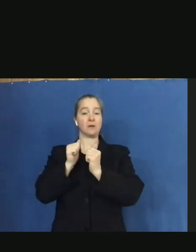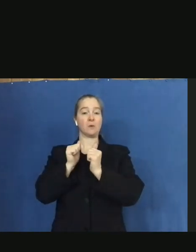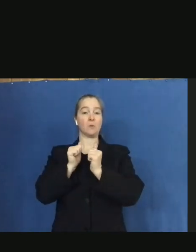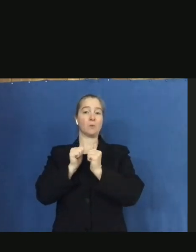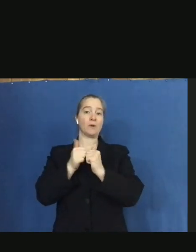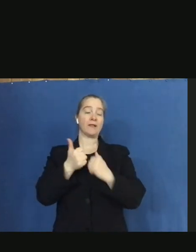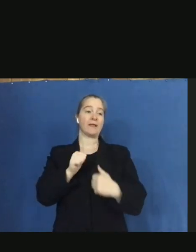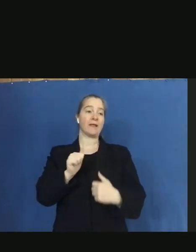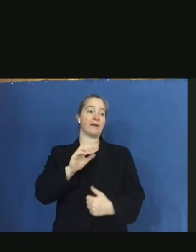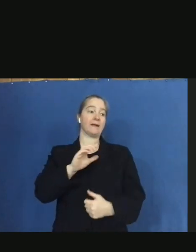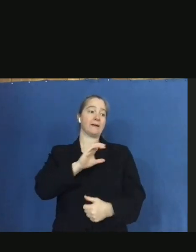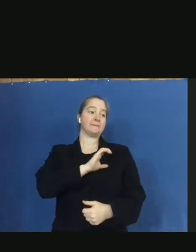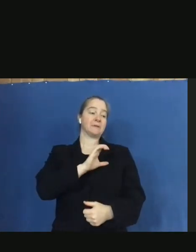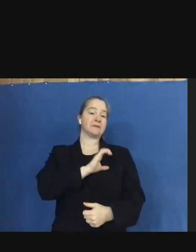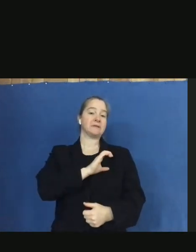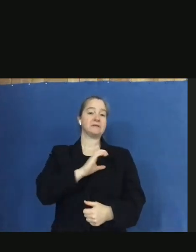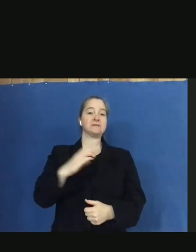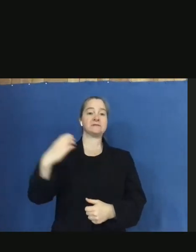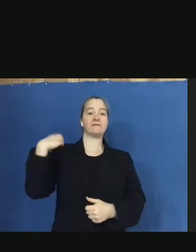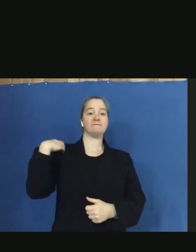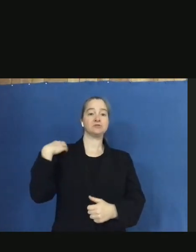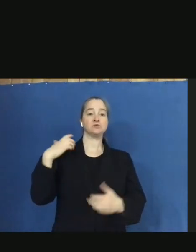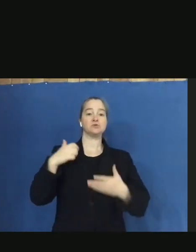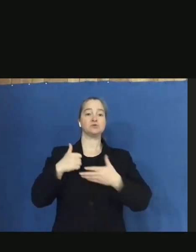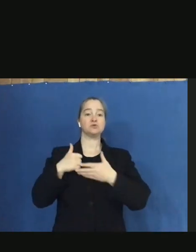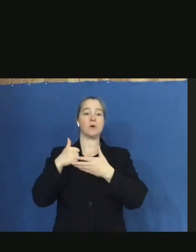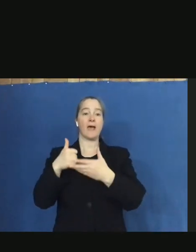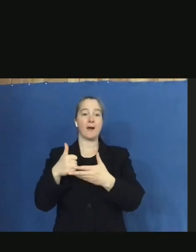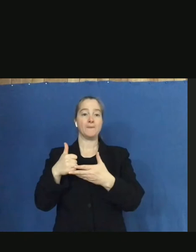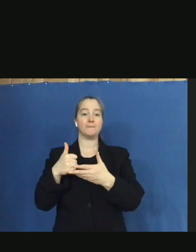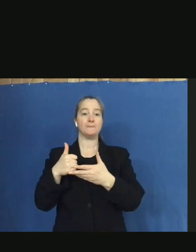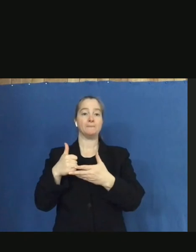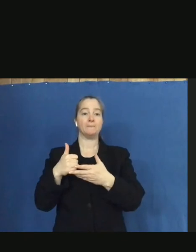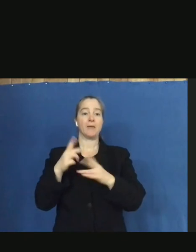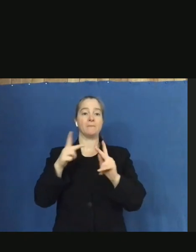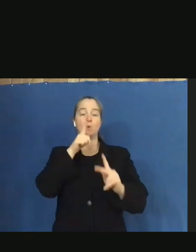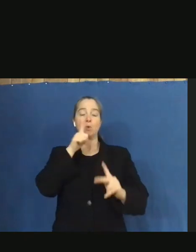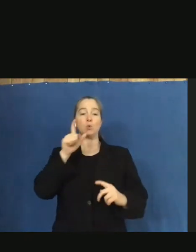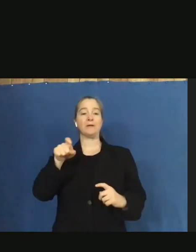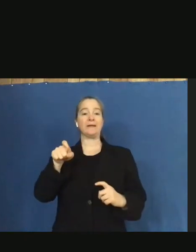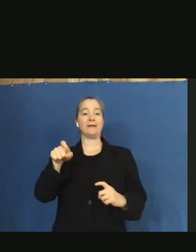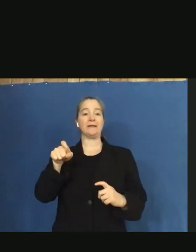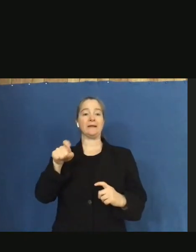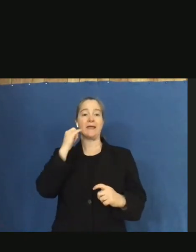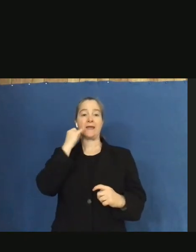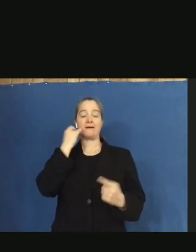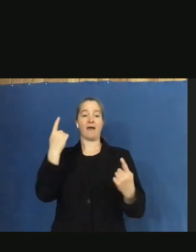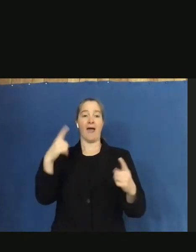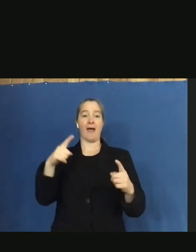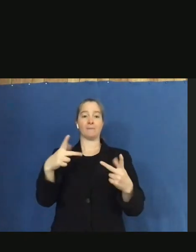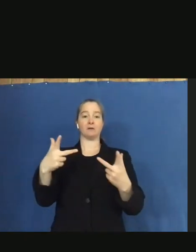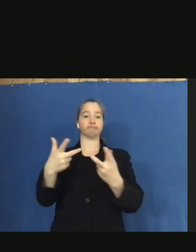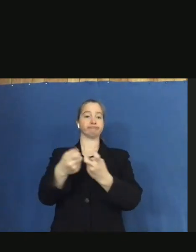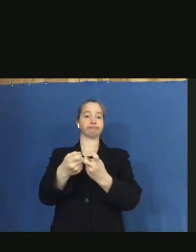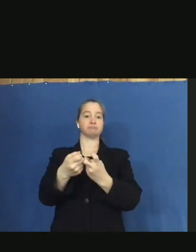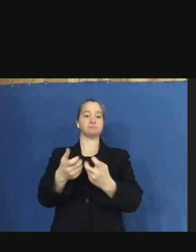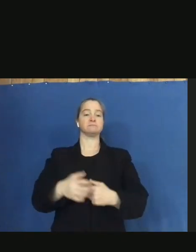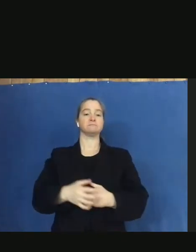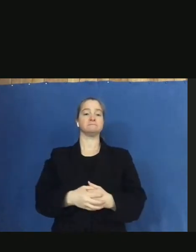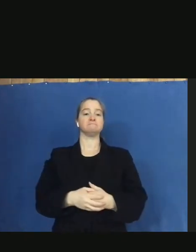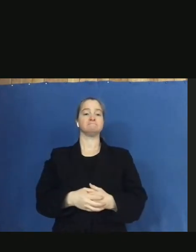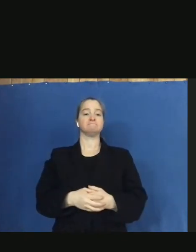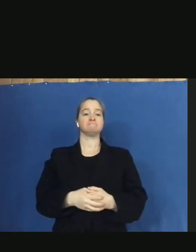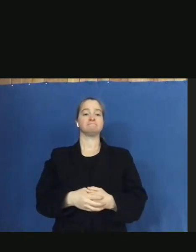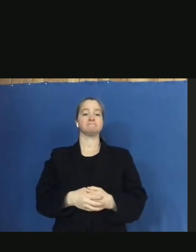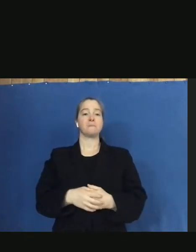to... You know, help those in need in this time if accidents may occur on the work, on the roads. Yes, we are